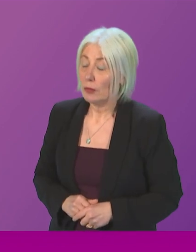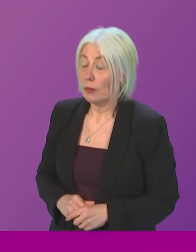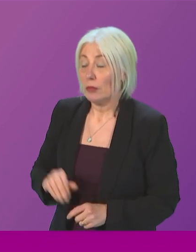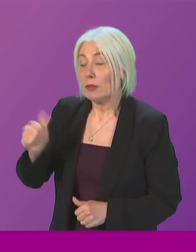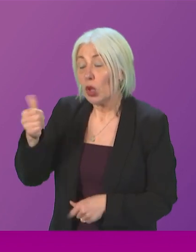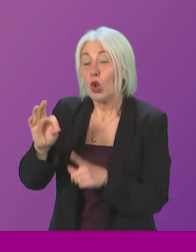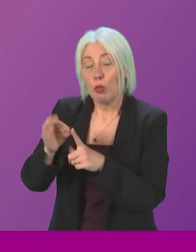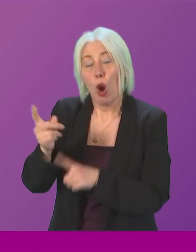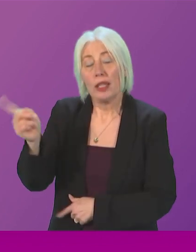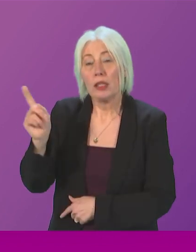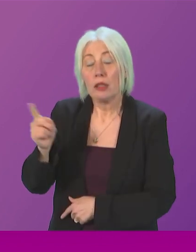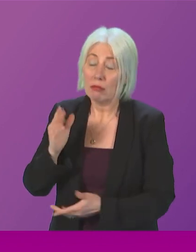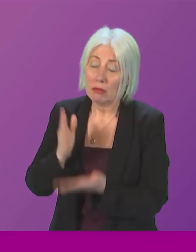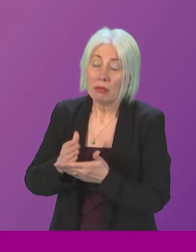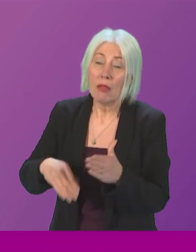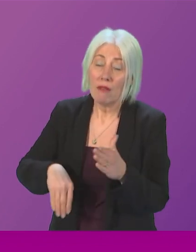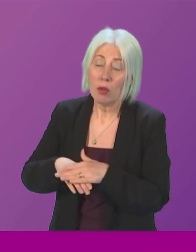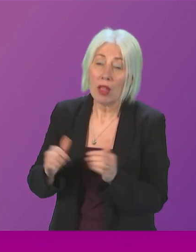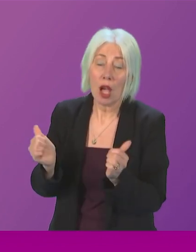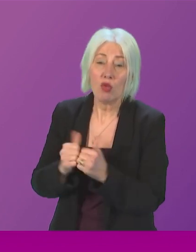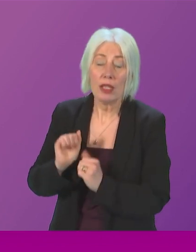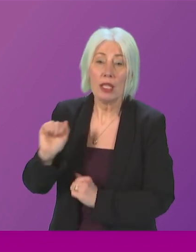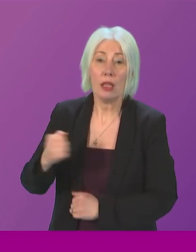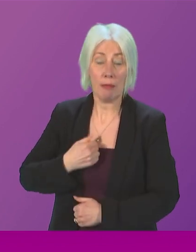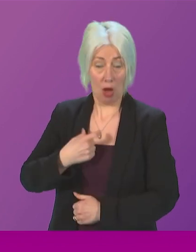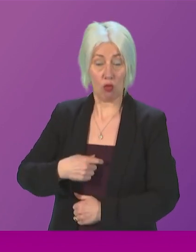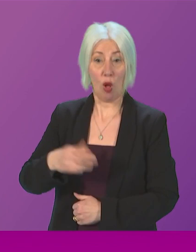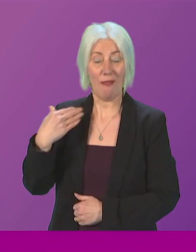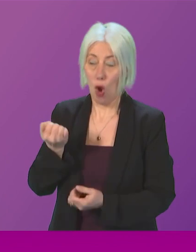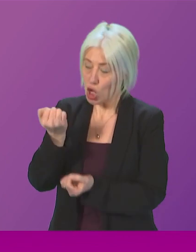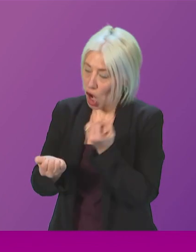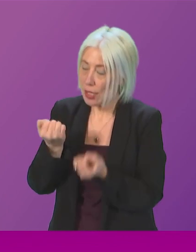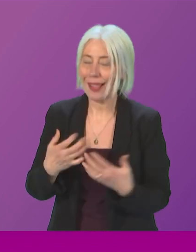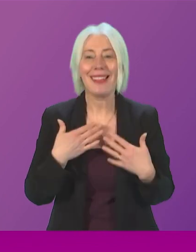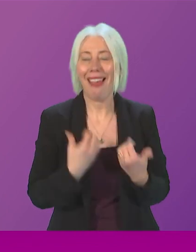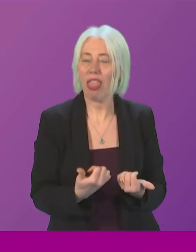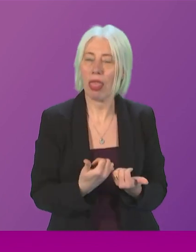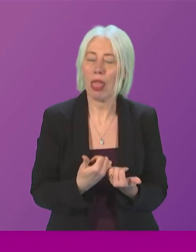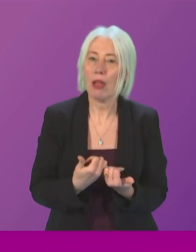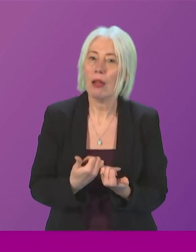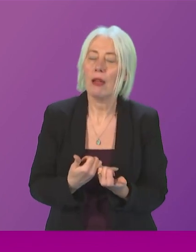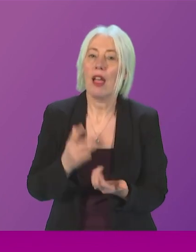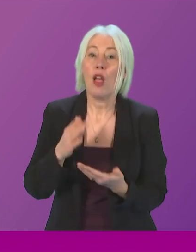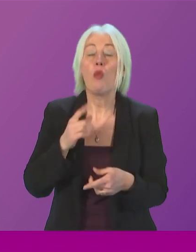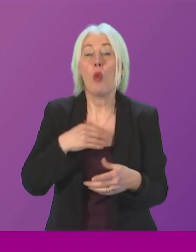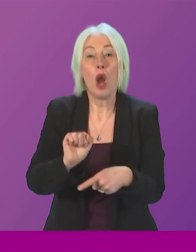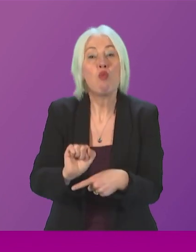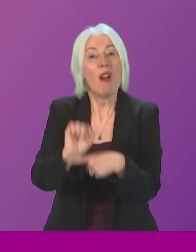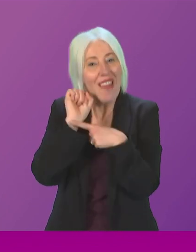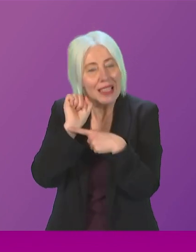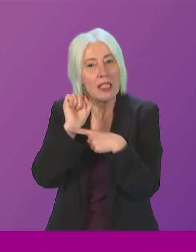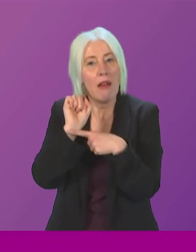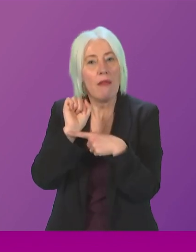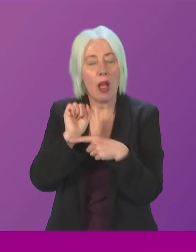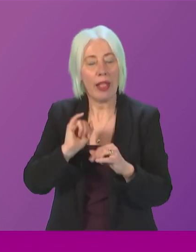very important point indeed and one that I fully subscribe to particularly in my roles in justice and health previously of course taking that preventative trauma